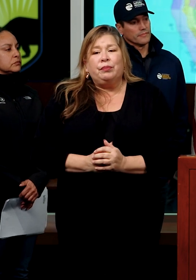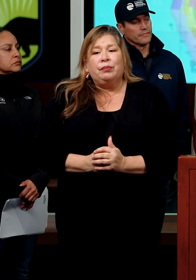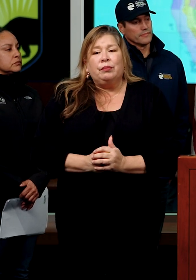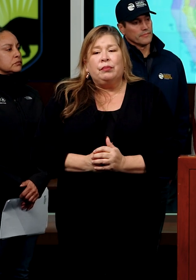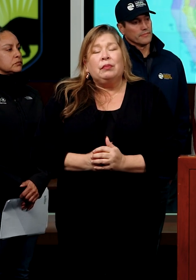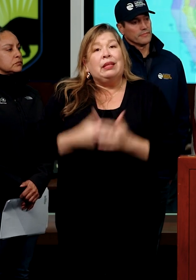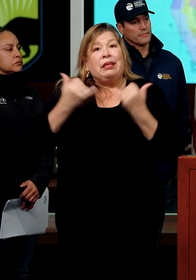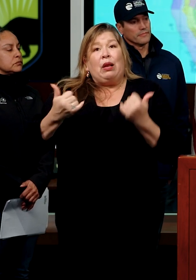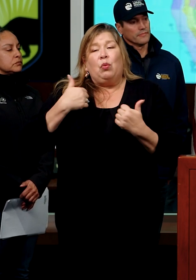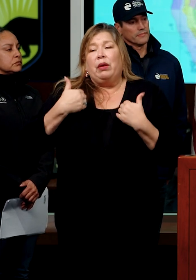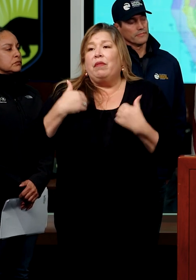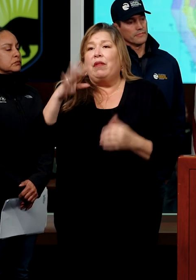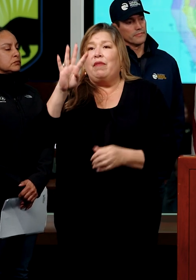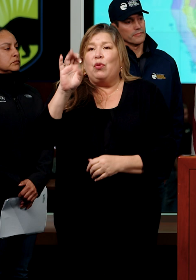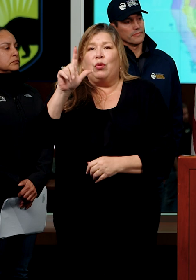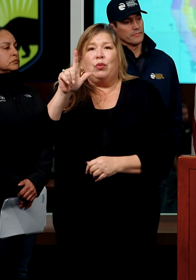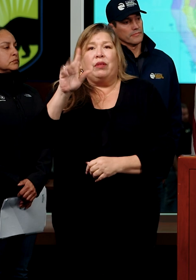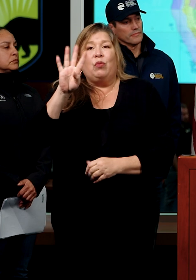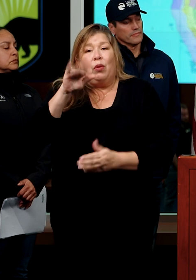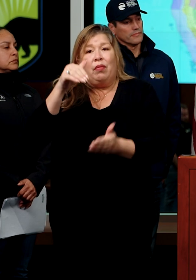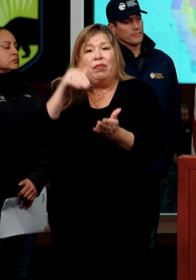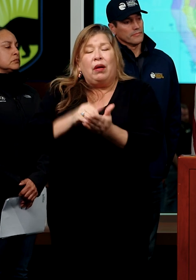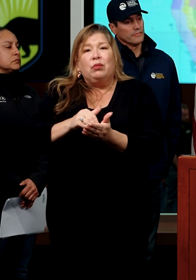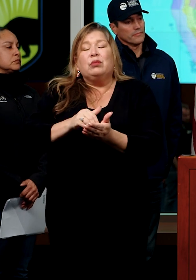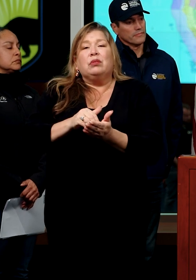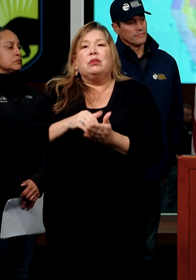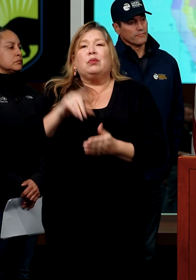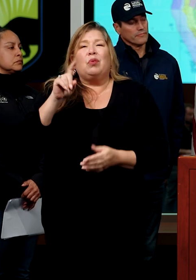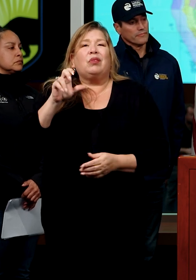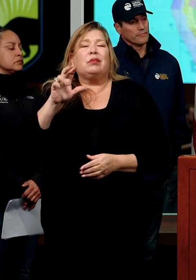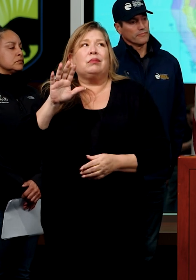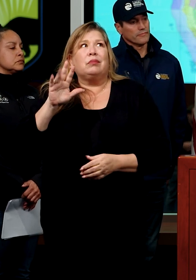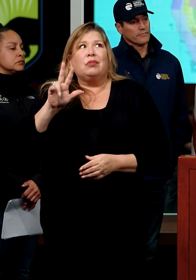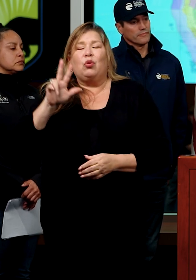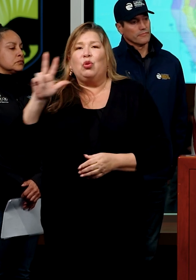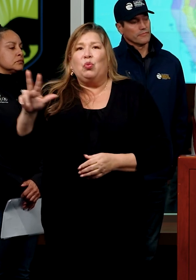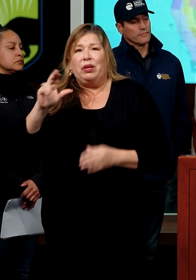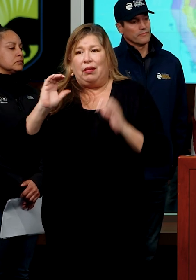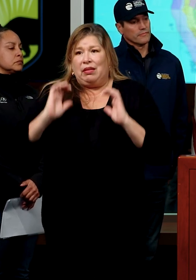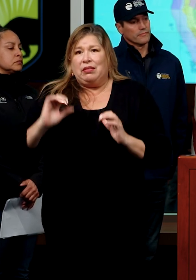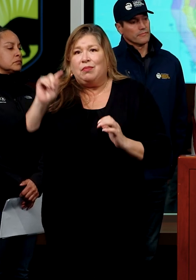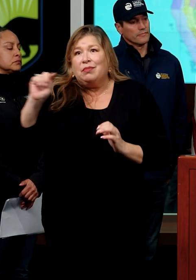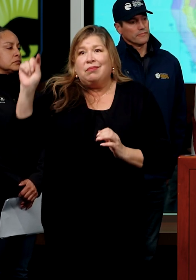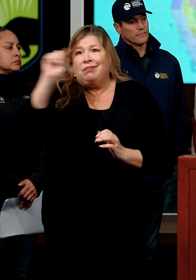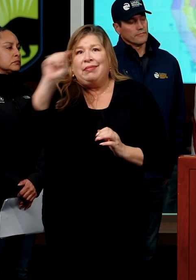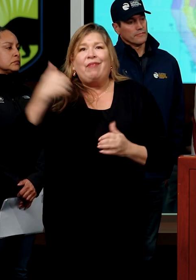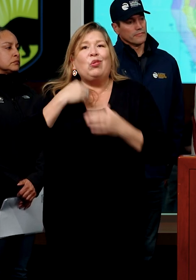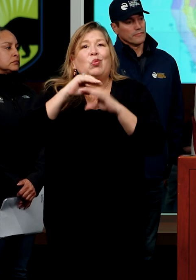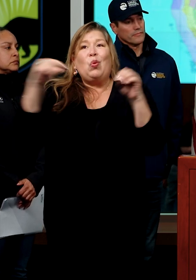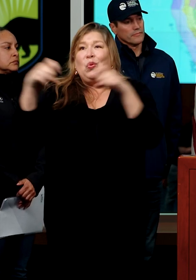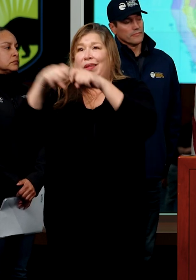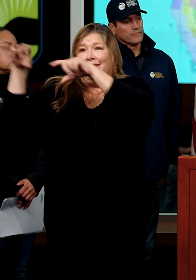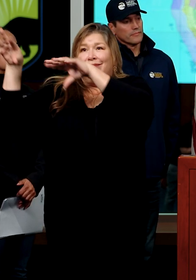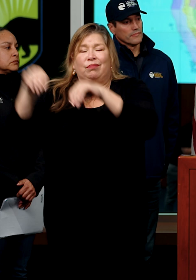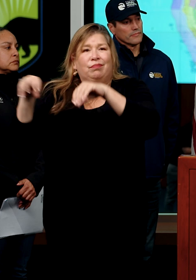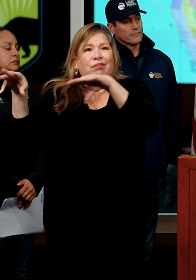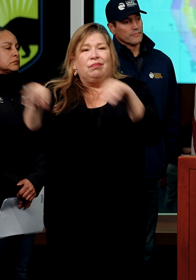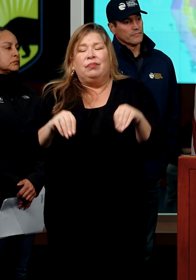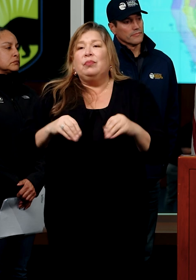have 424,143 customers without power. We have approximately 2